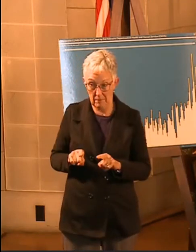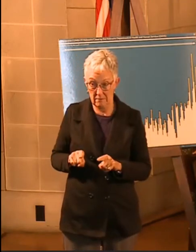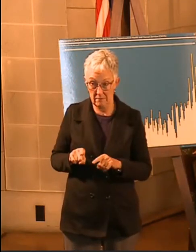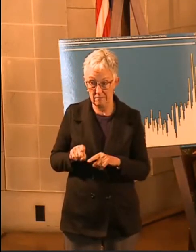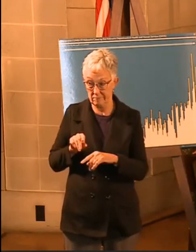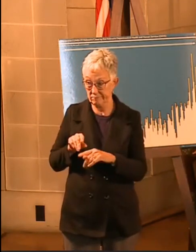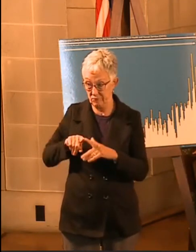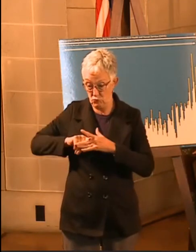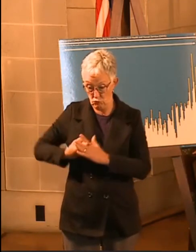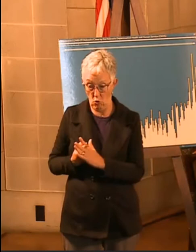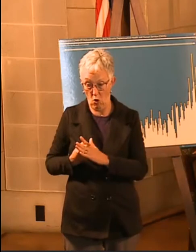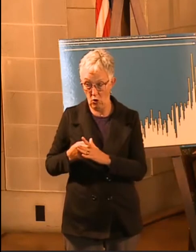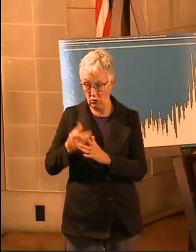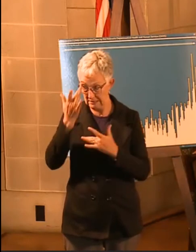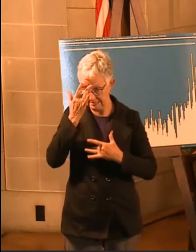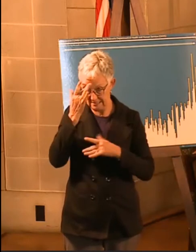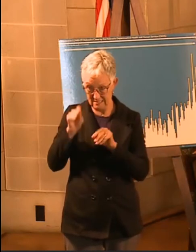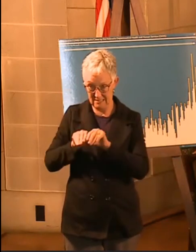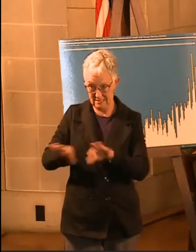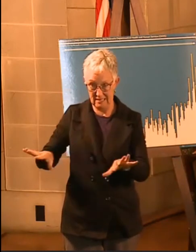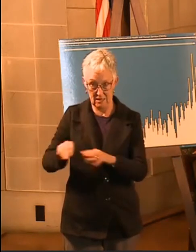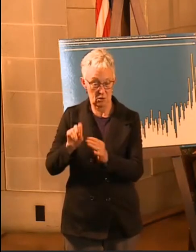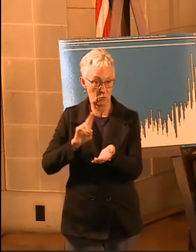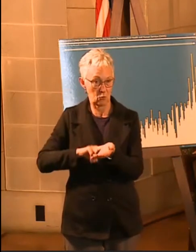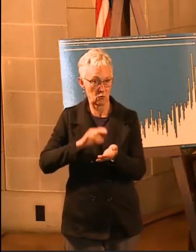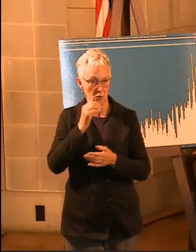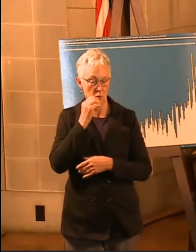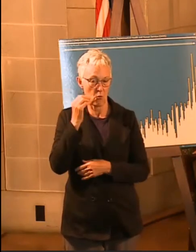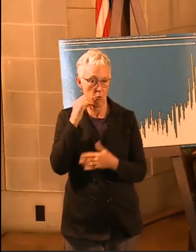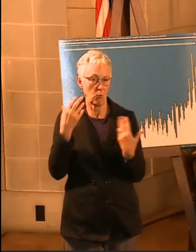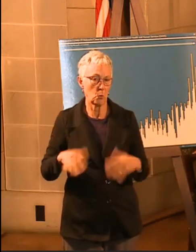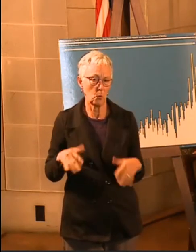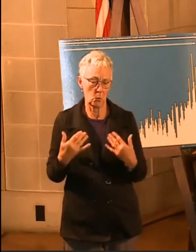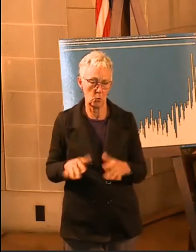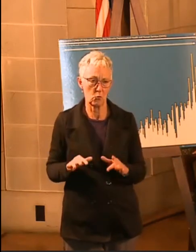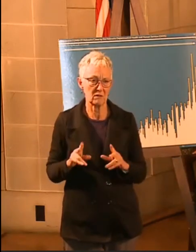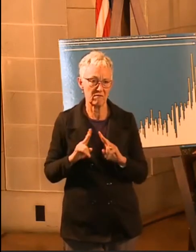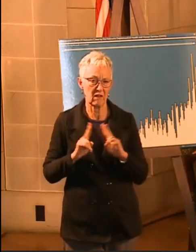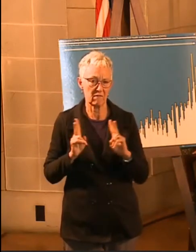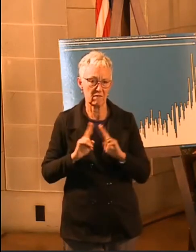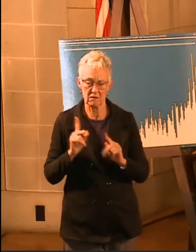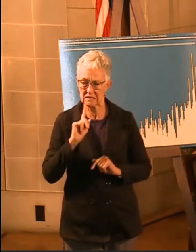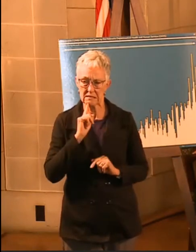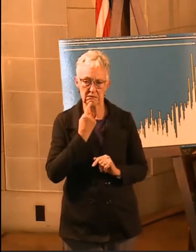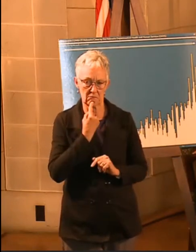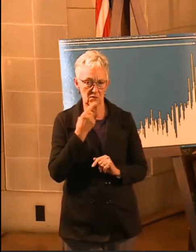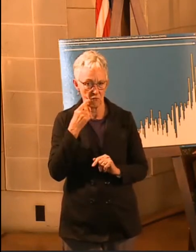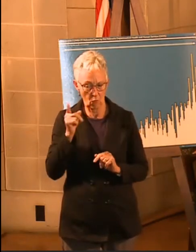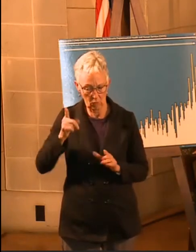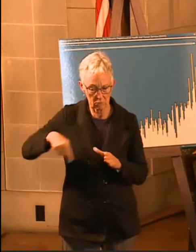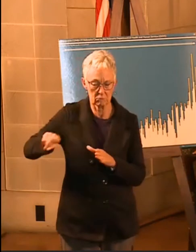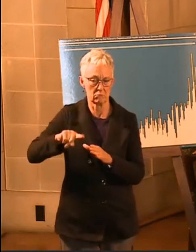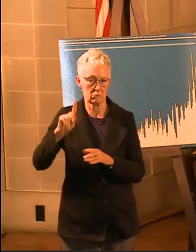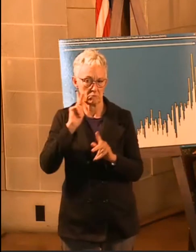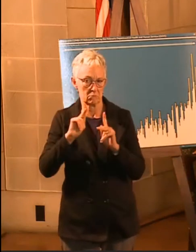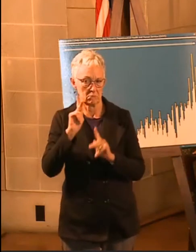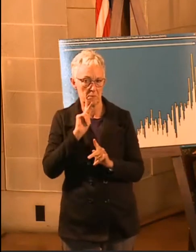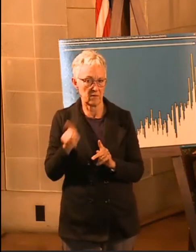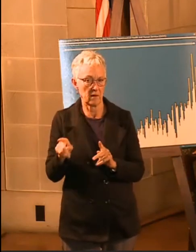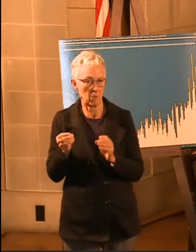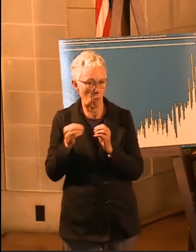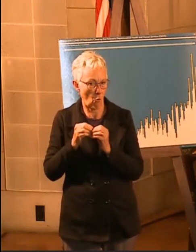we want to make sure that we're protecting our long-term care communities by limiting the spread, and that's what the three C's is going to be important about.